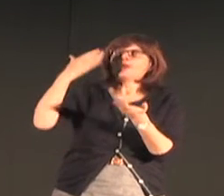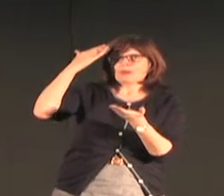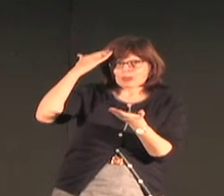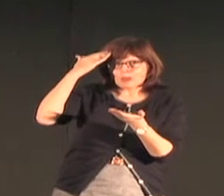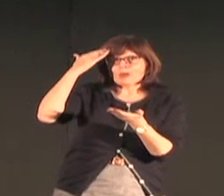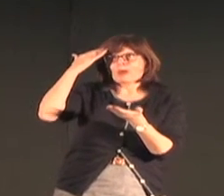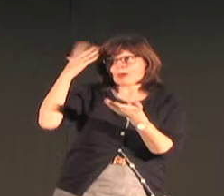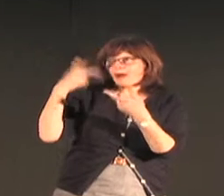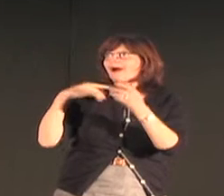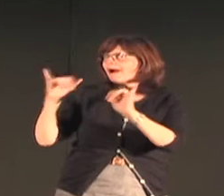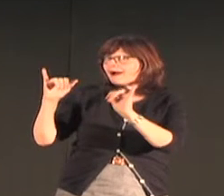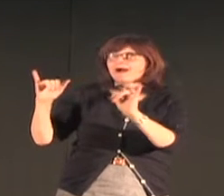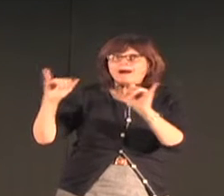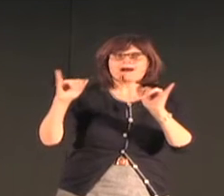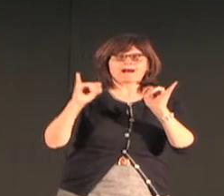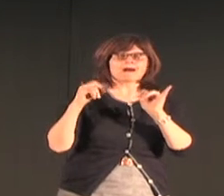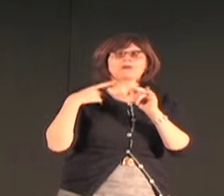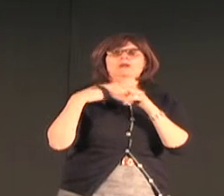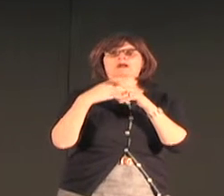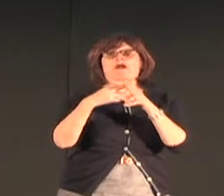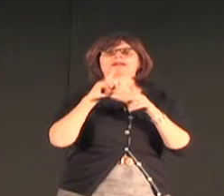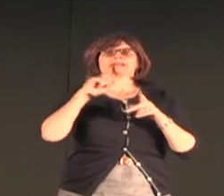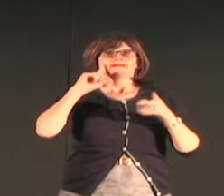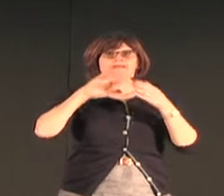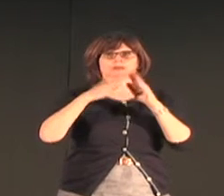I've been working for the past 30 years on deaf community sign languages.